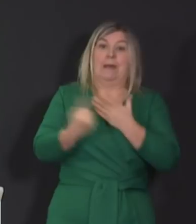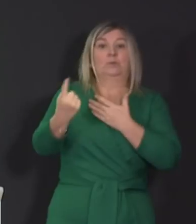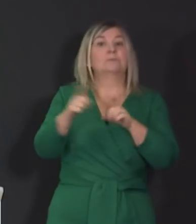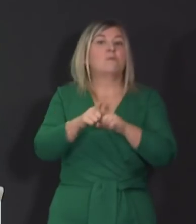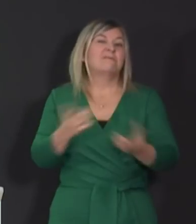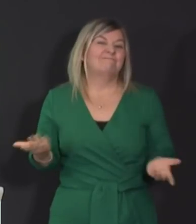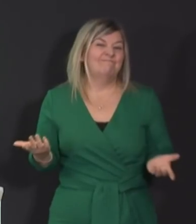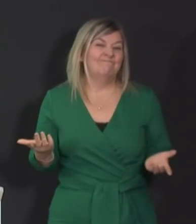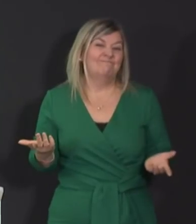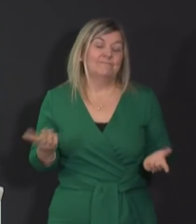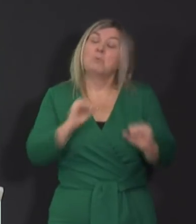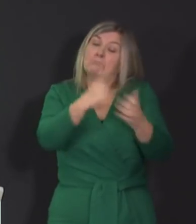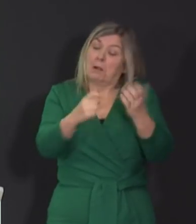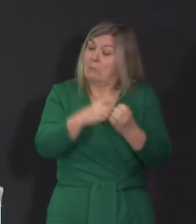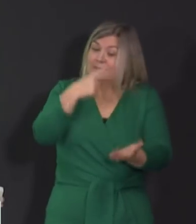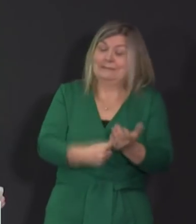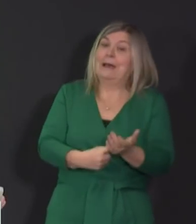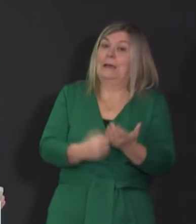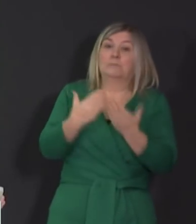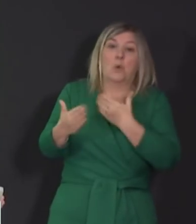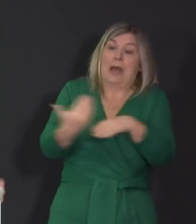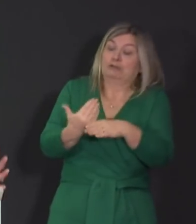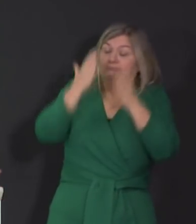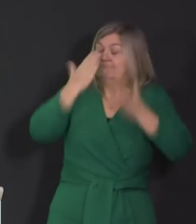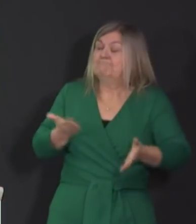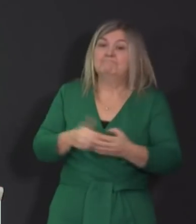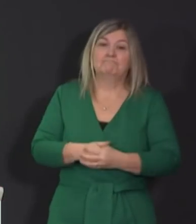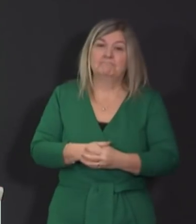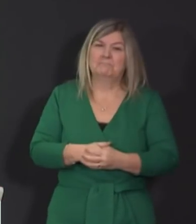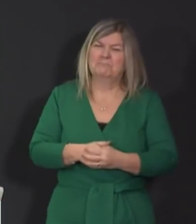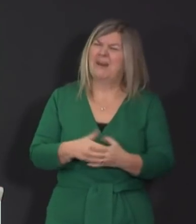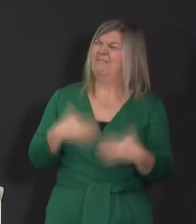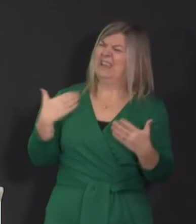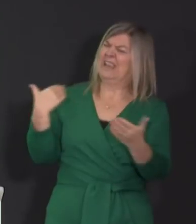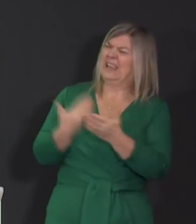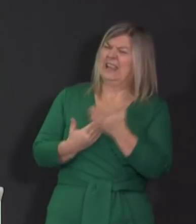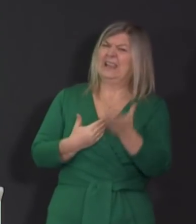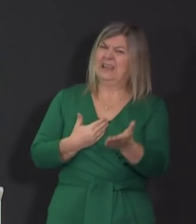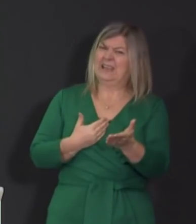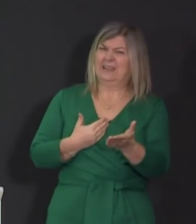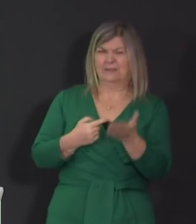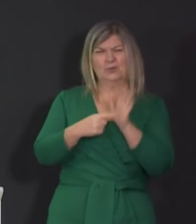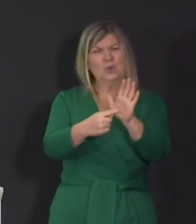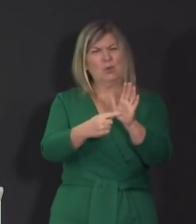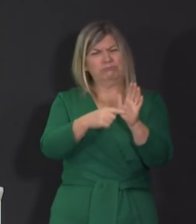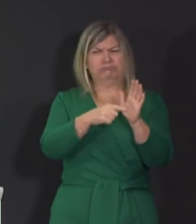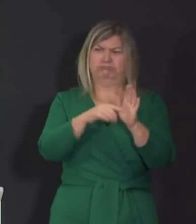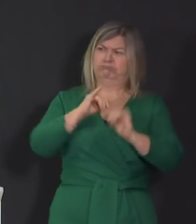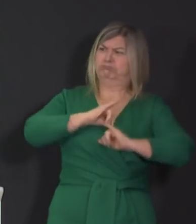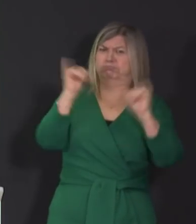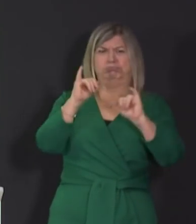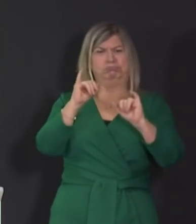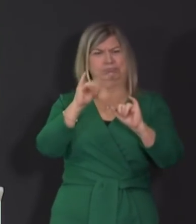is necessary and it's for them to consider that carefully. But this whole episode should underline how serious the situation we are in